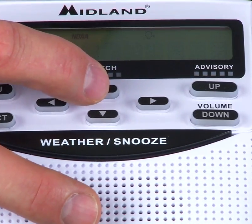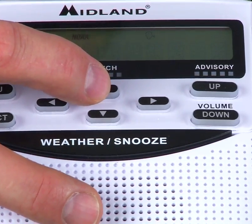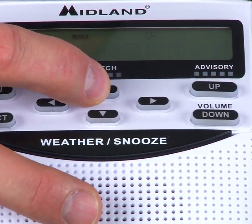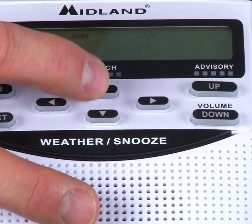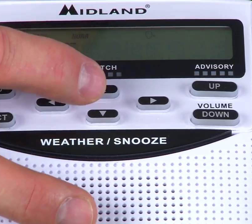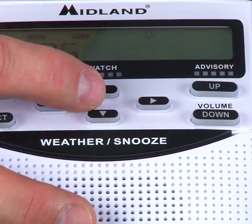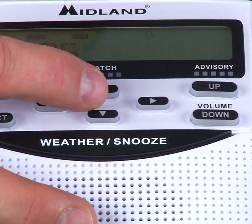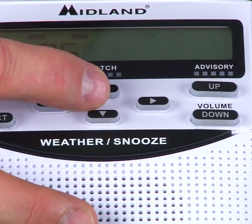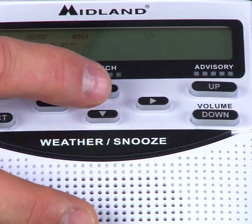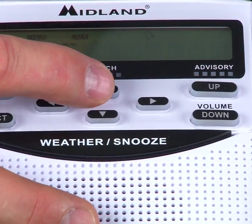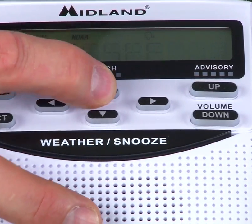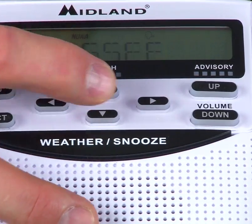Amen.